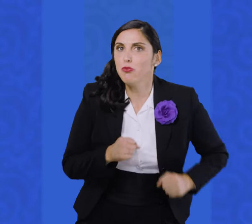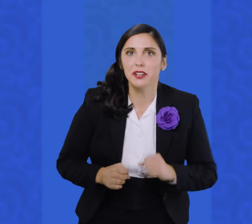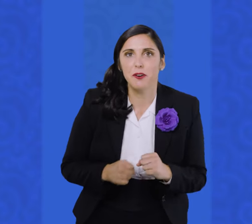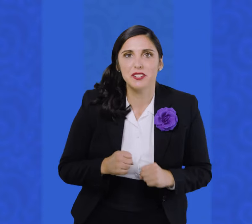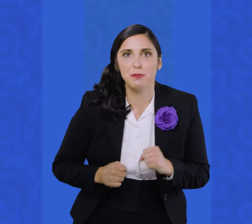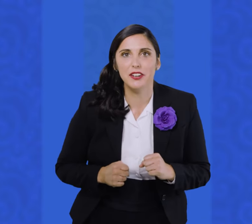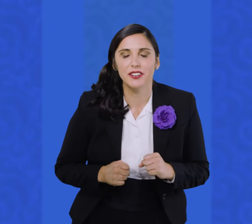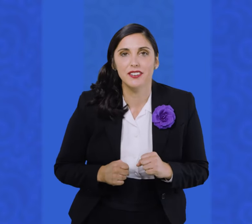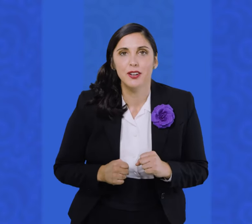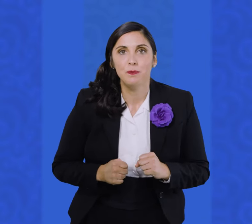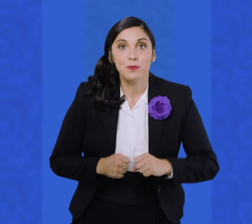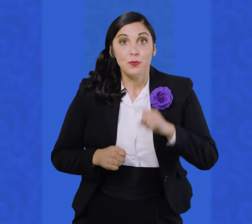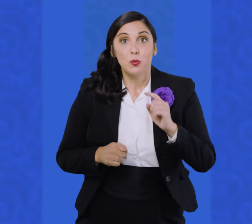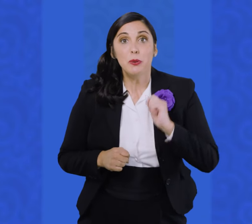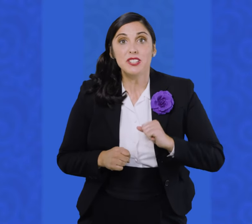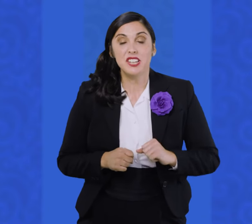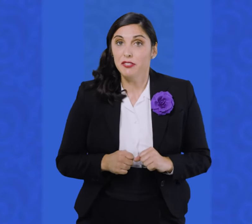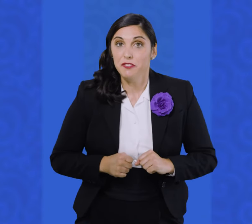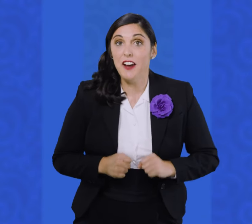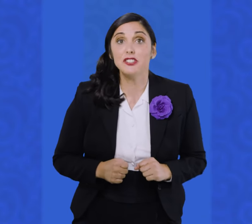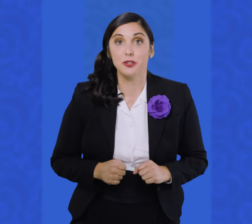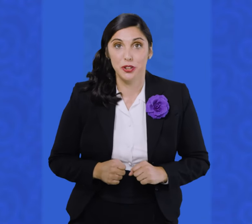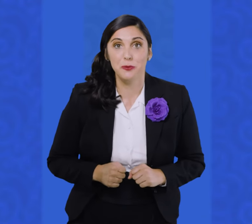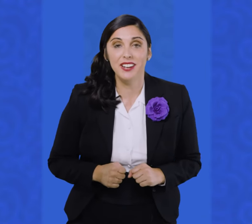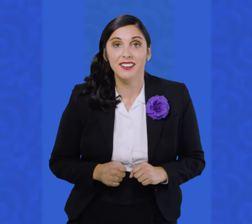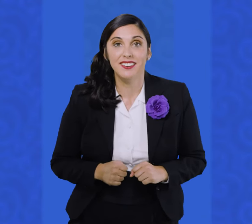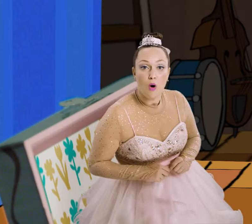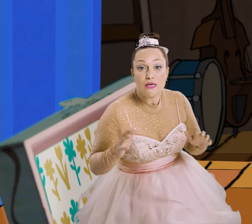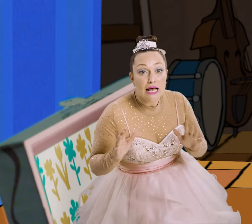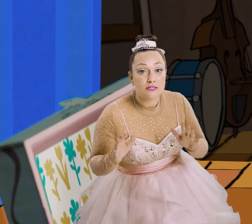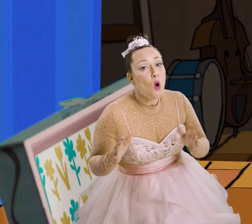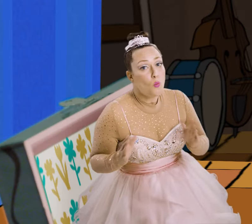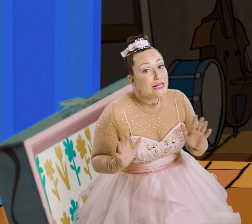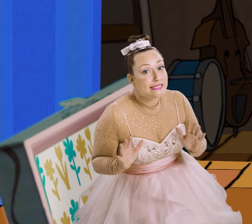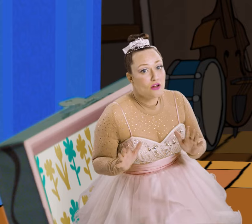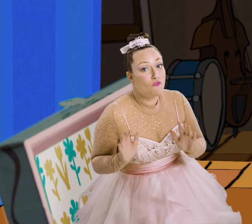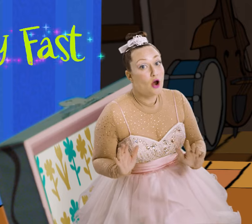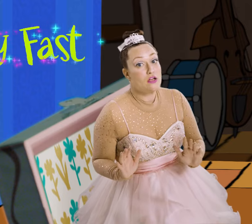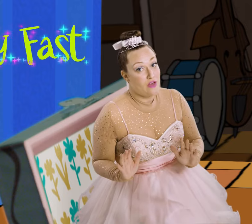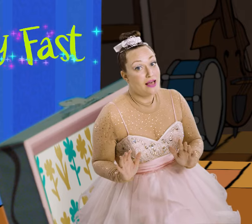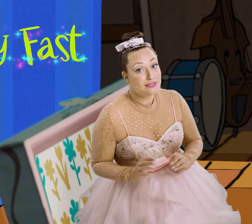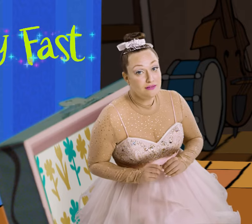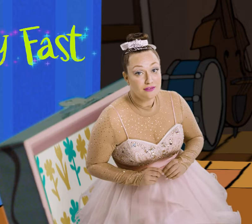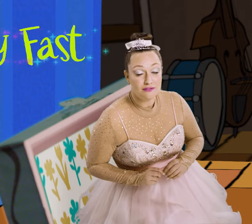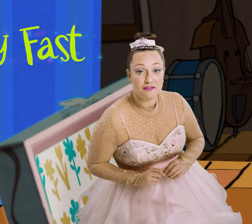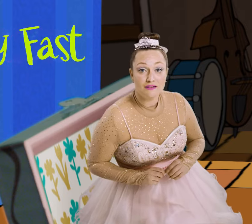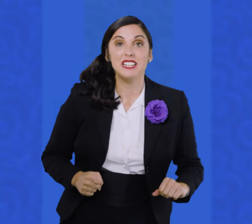running from the spider We would sing even faster, wouldn't we? Yes! We'd sing it very fast We'd call that